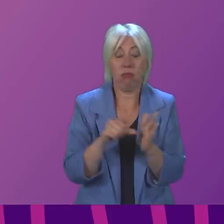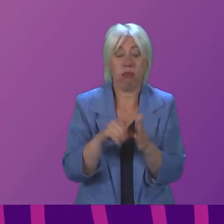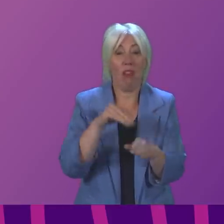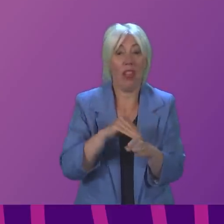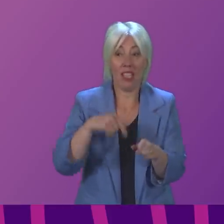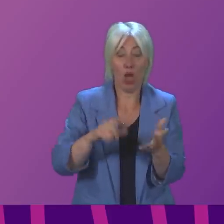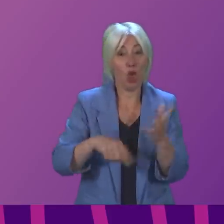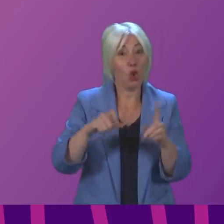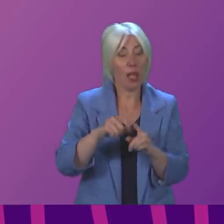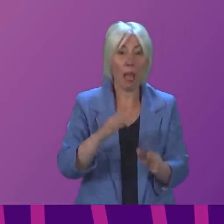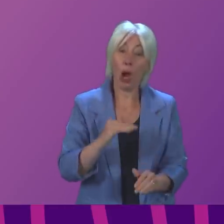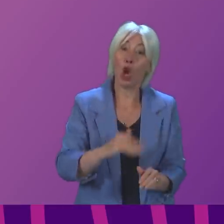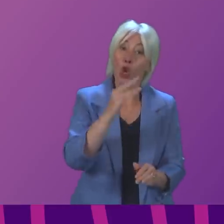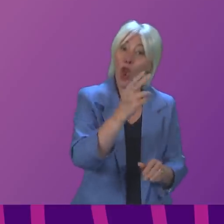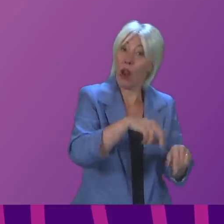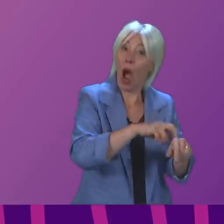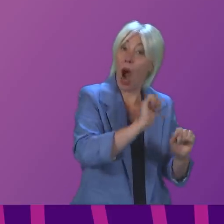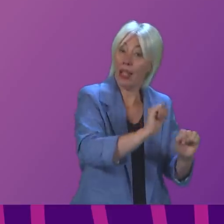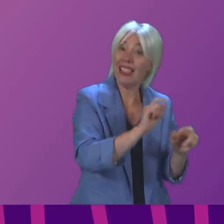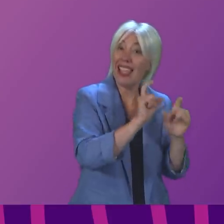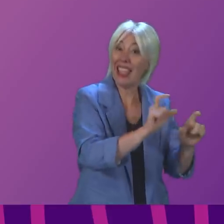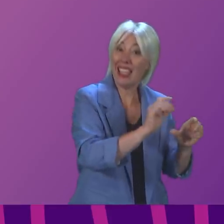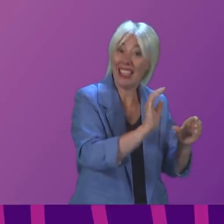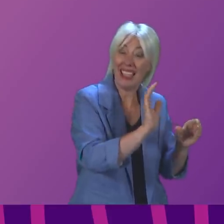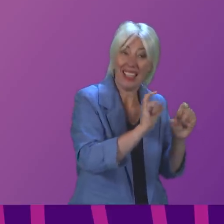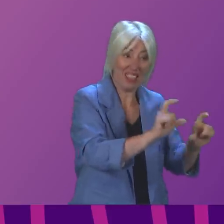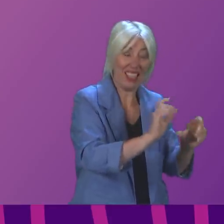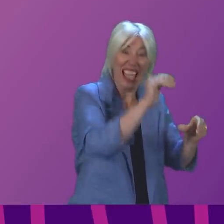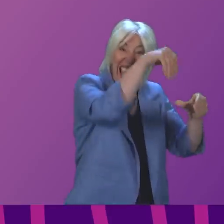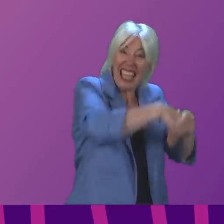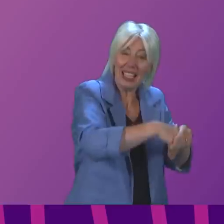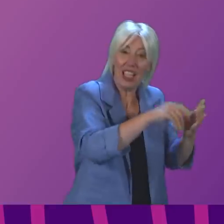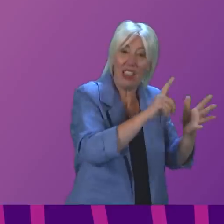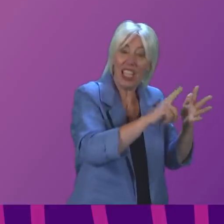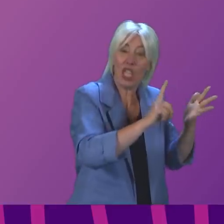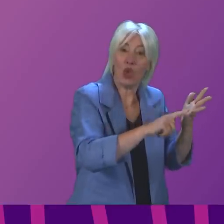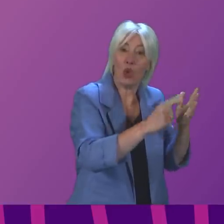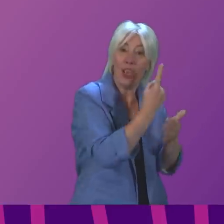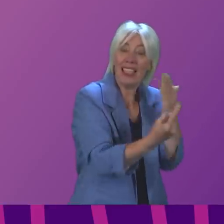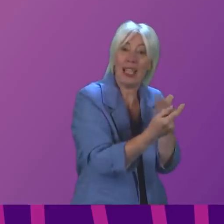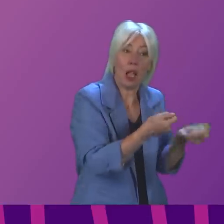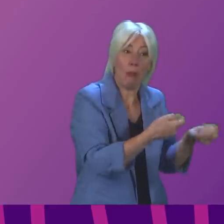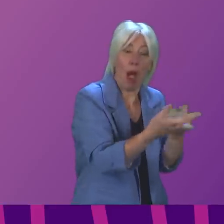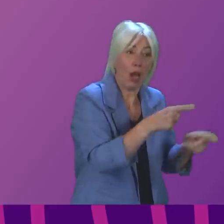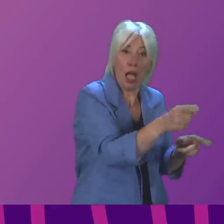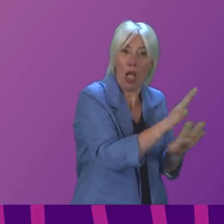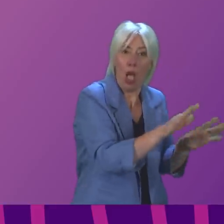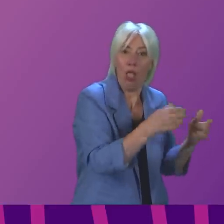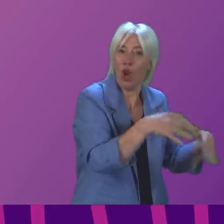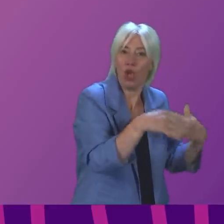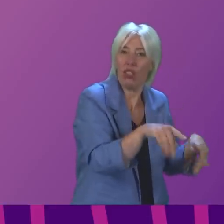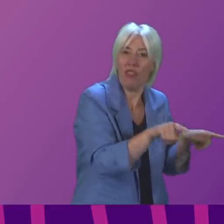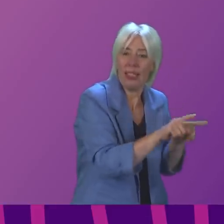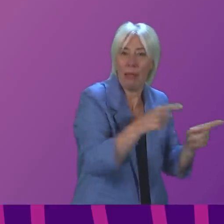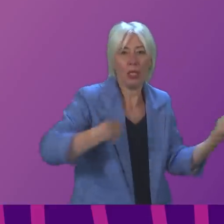Conversely, Northern Ireland, that is managing to stay within the European single market, is not suffering that damage. So that